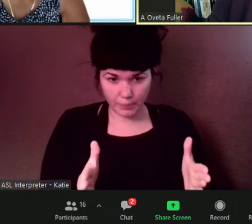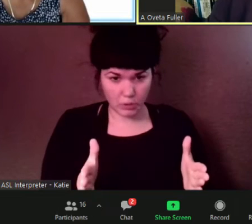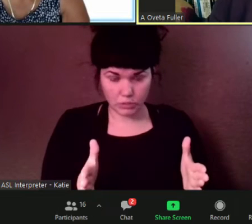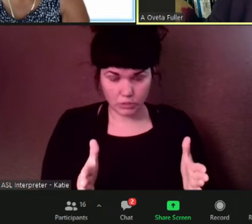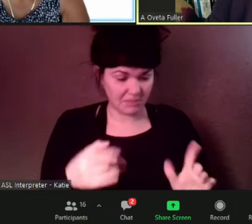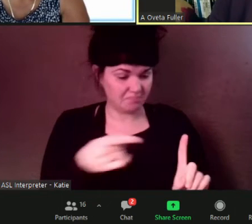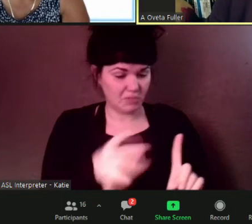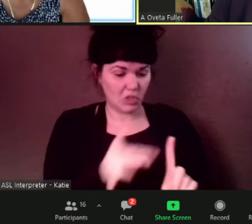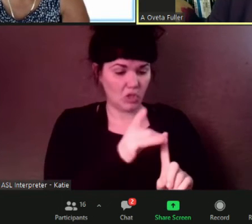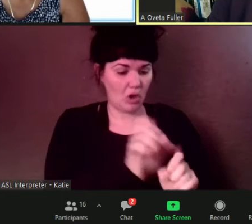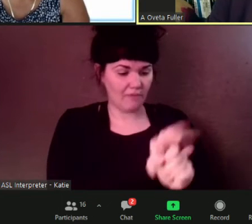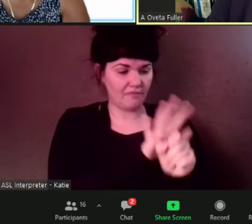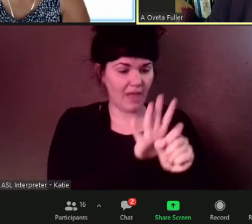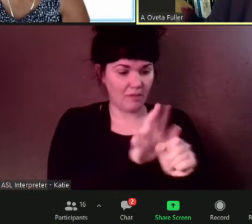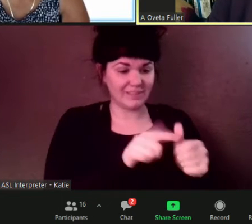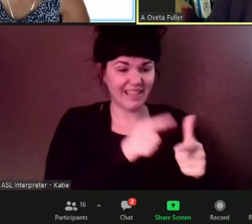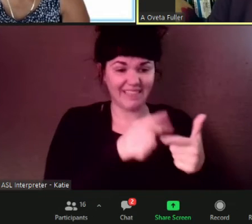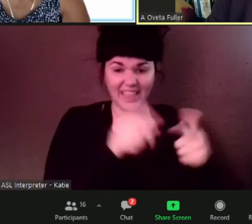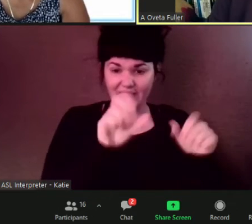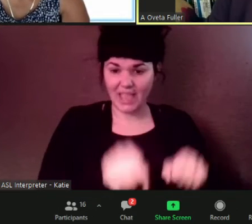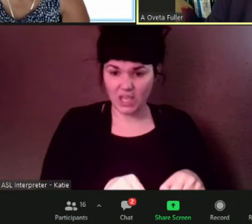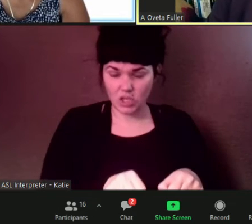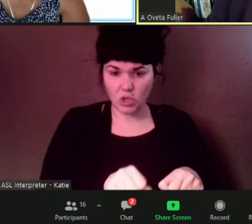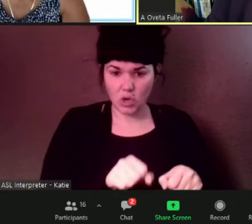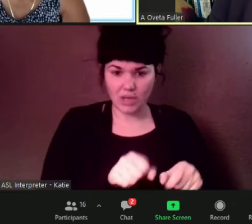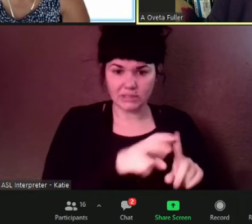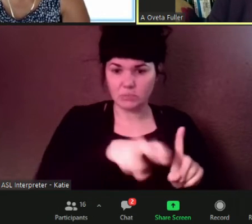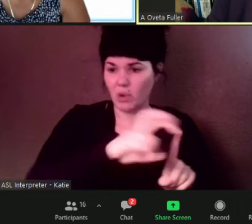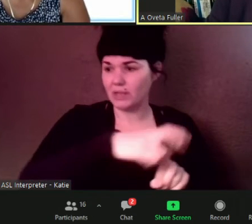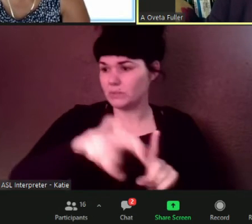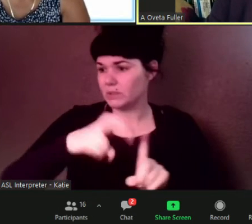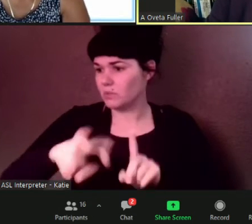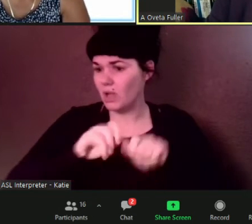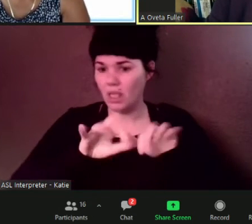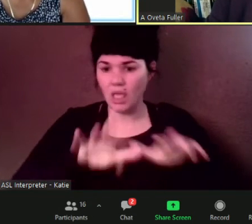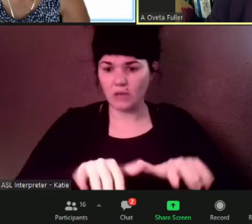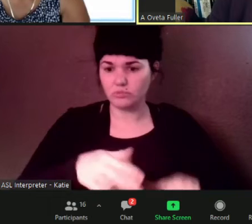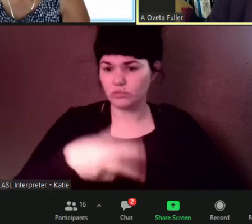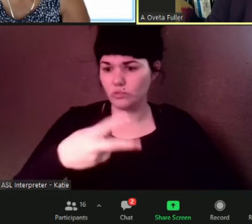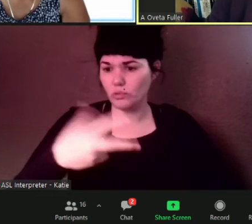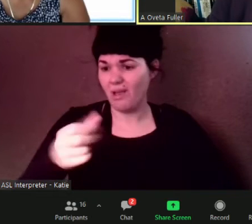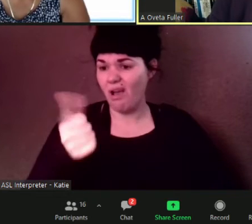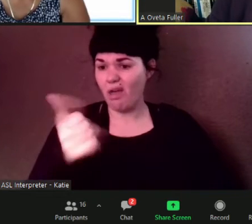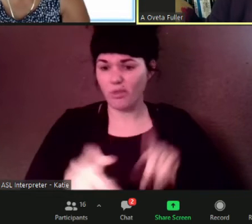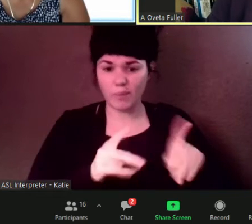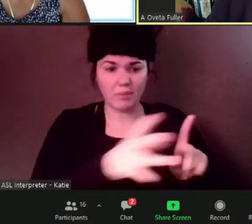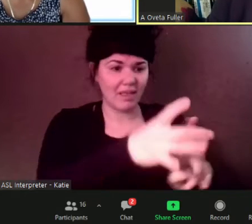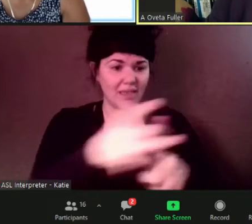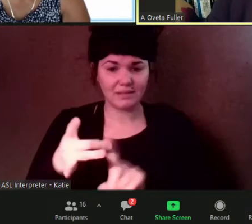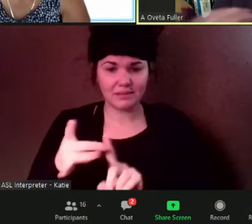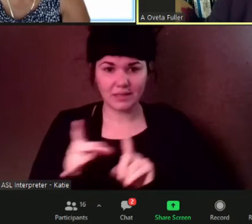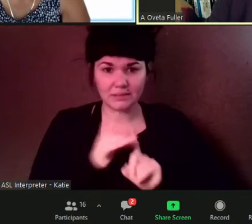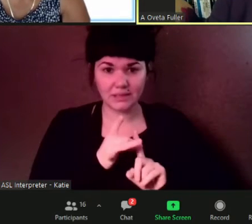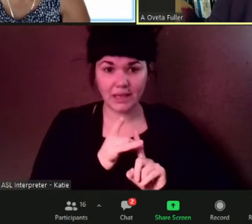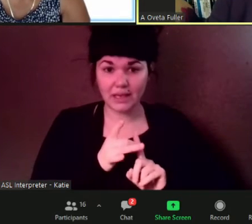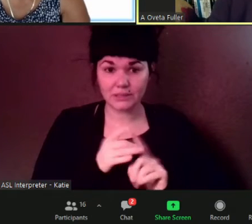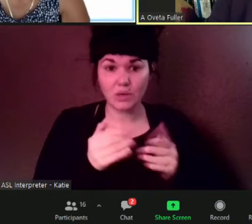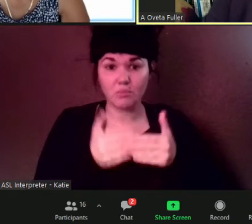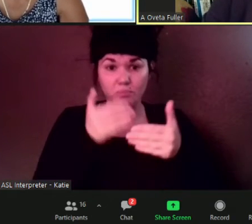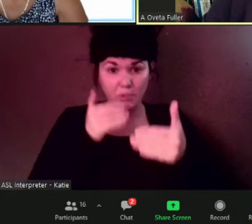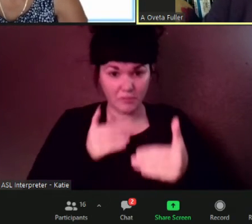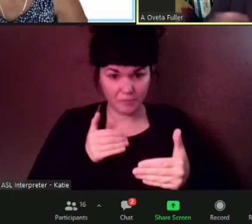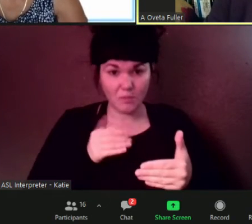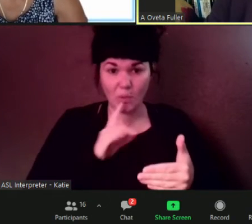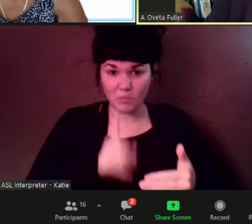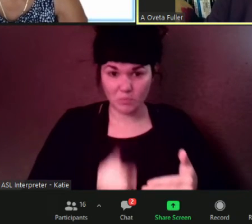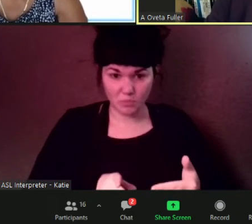other people before they knew they were infected with the beta or with the alpha variant from great britain it was twice that number